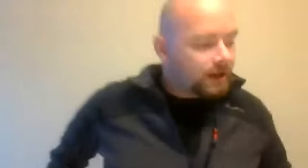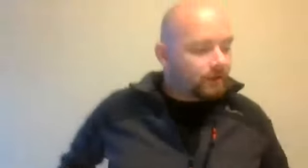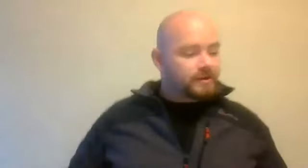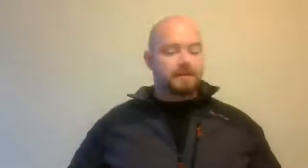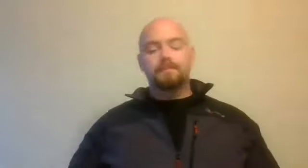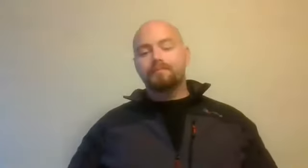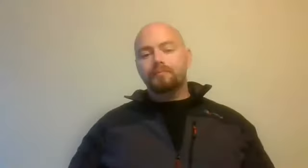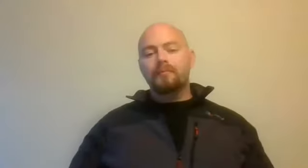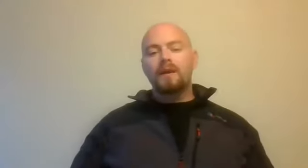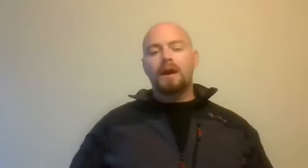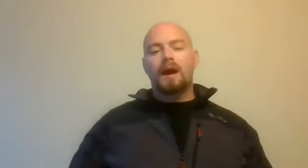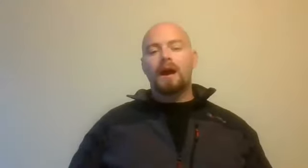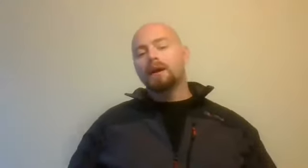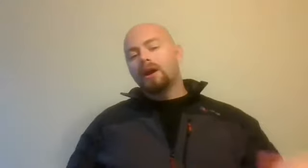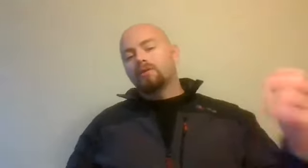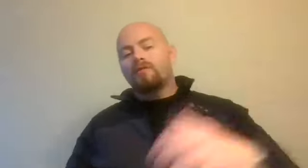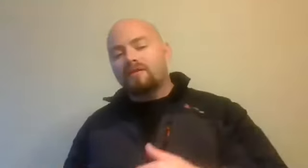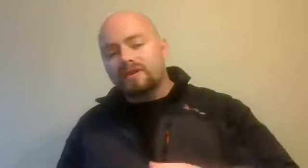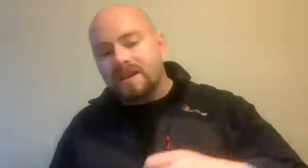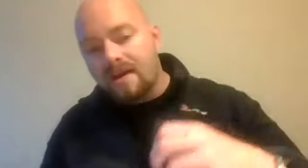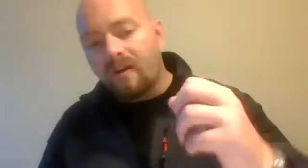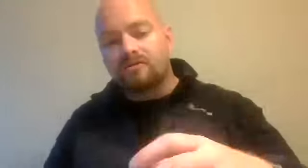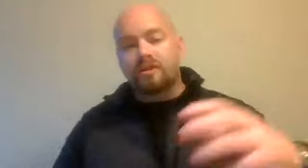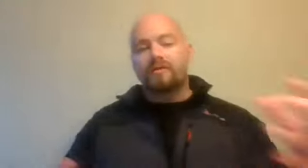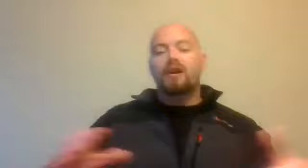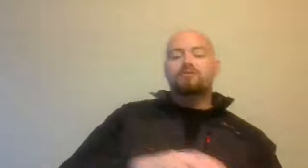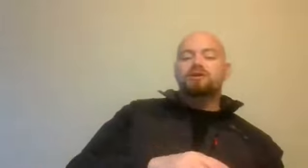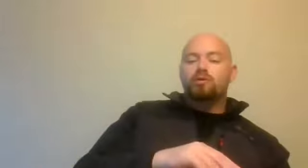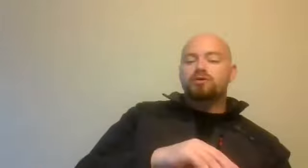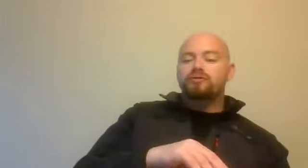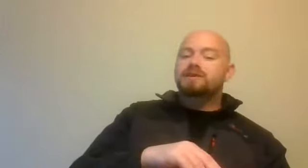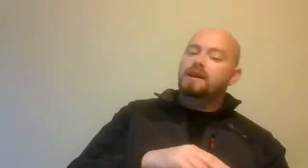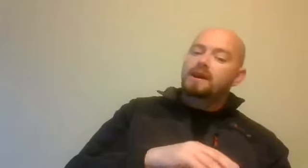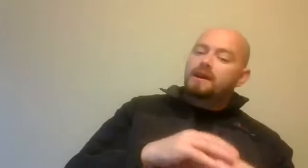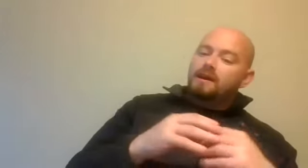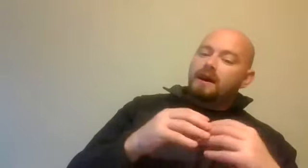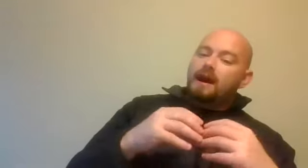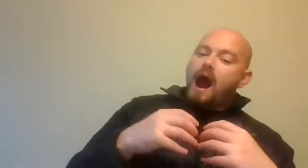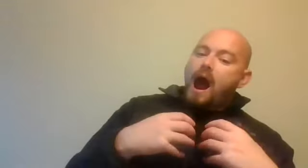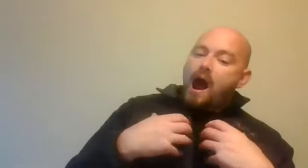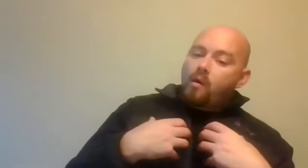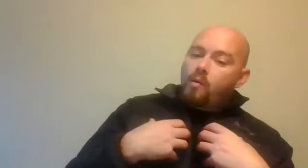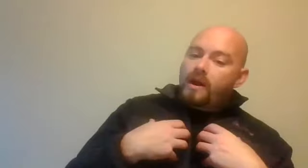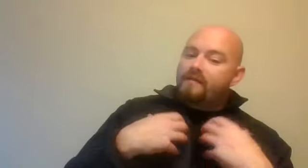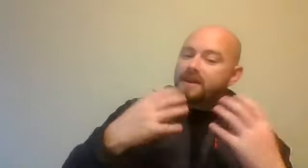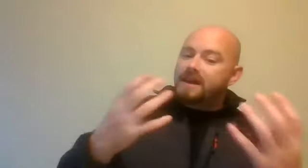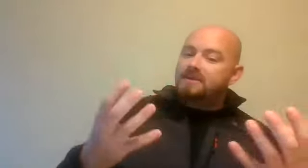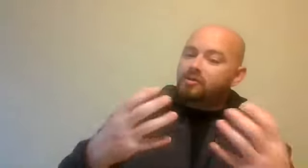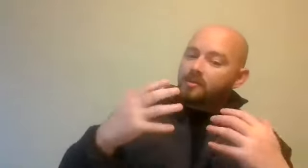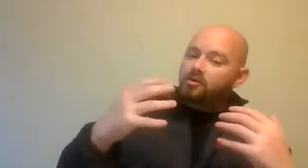the level of risk. Another factor is voluntary or involuntary exposure to risk. How we have engaged or come